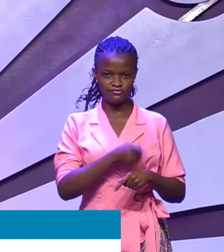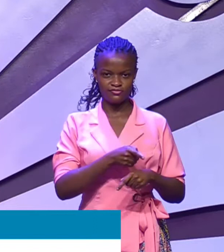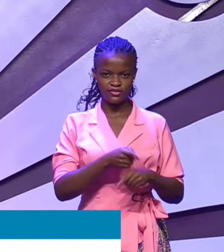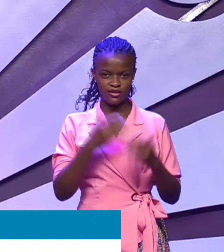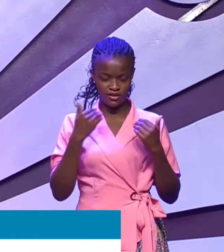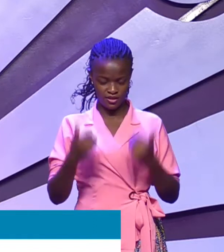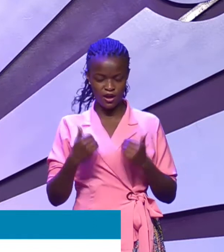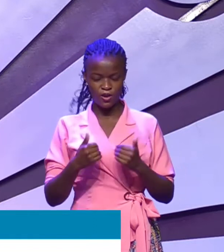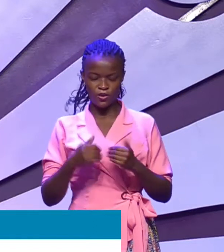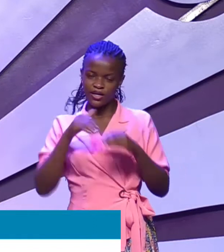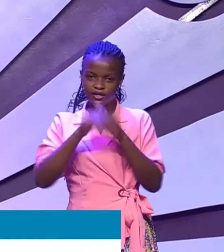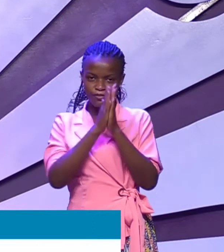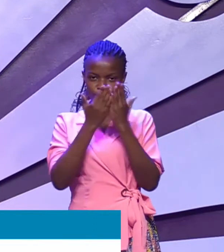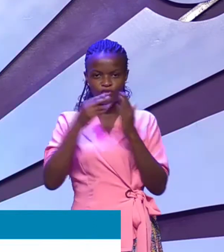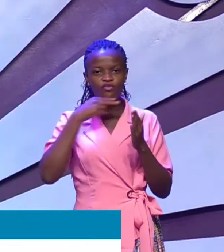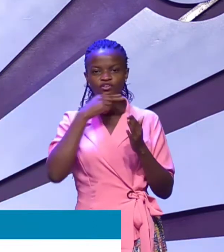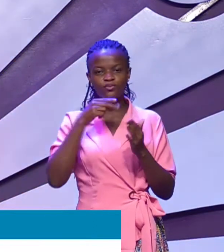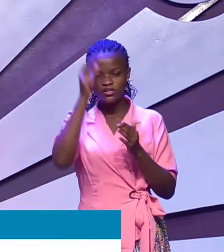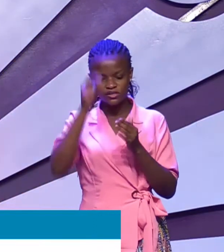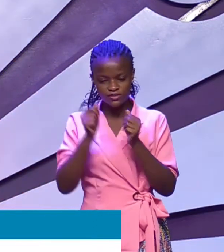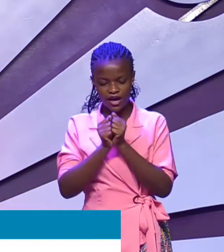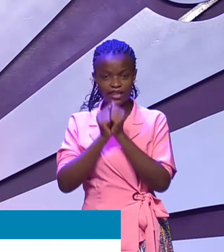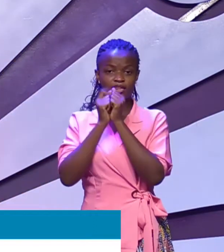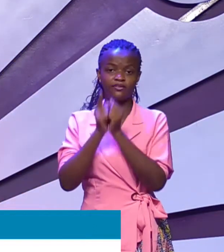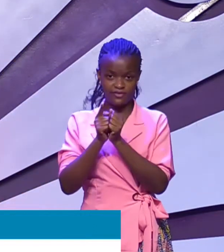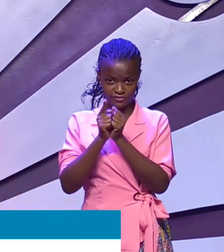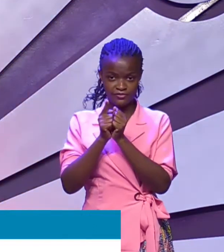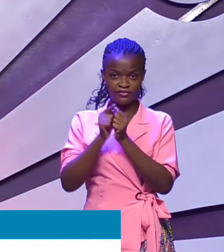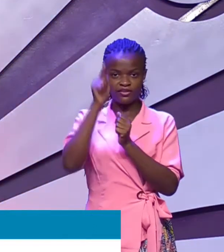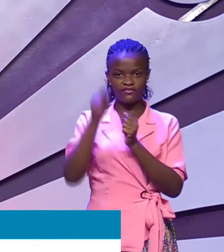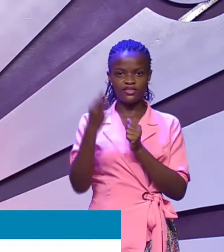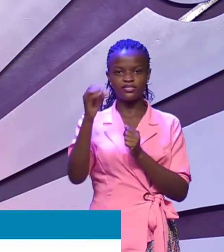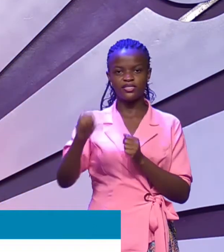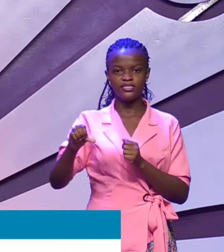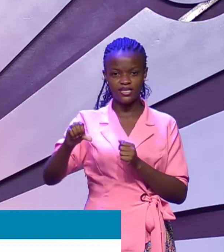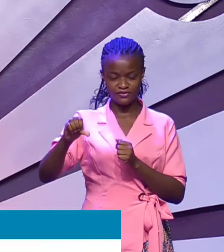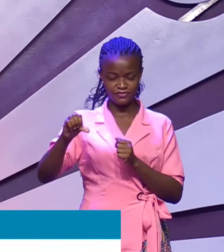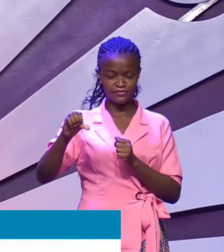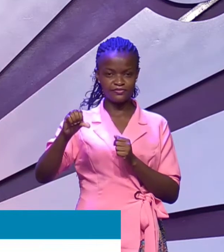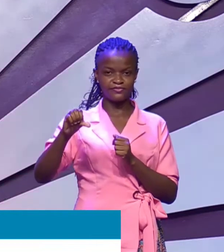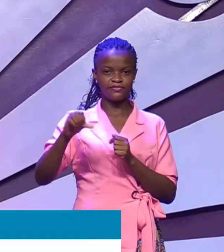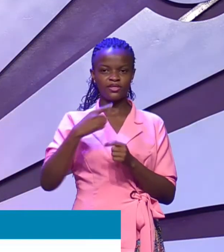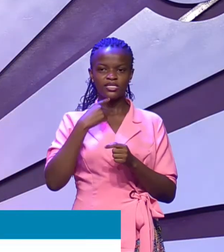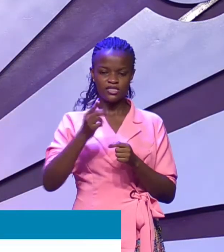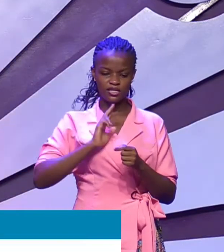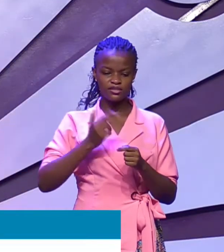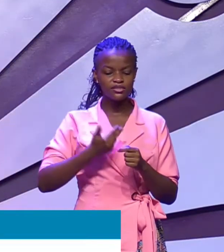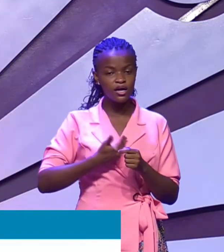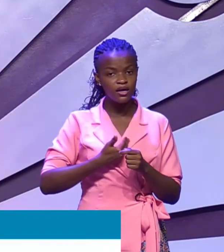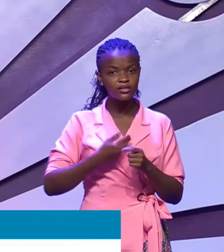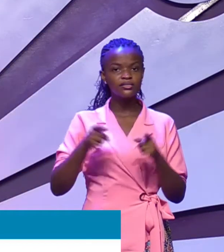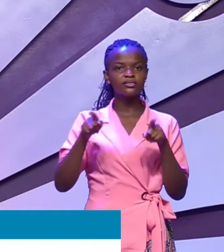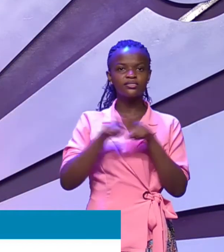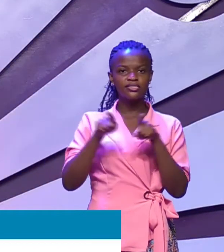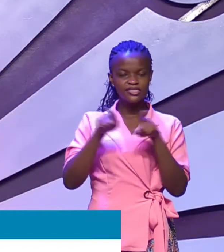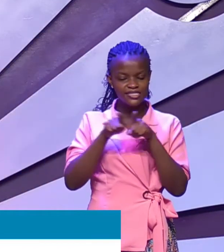The book of Hebrews chapter 11 verse 39 tells us even that